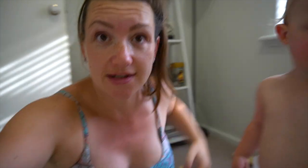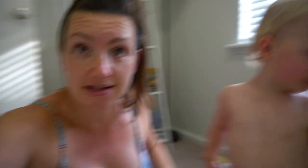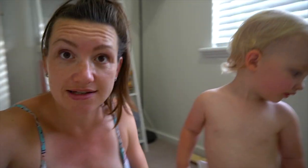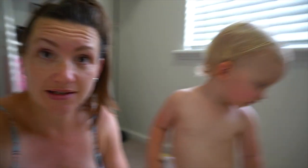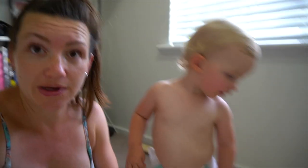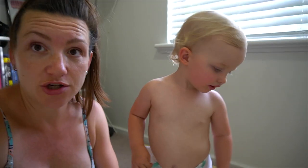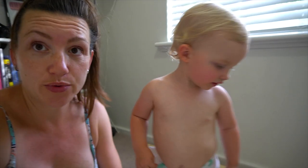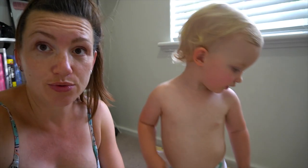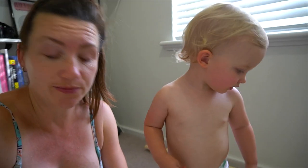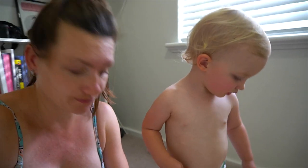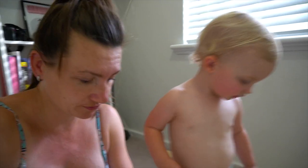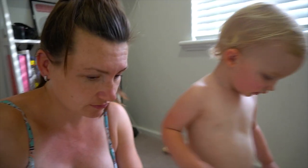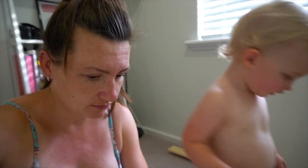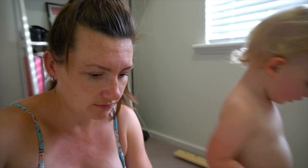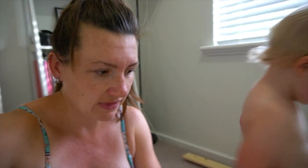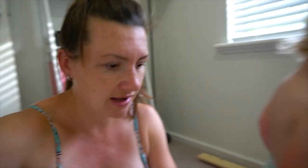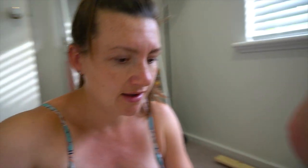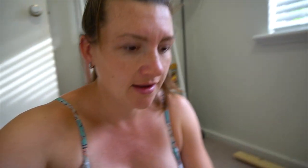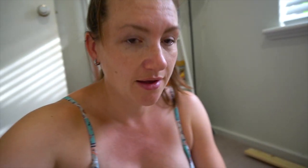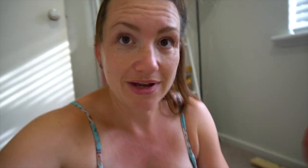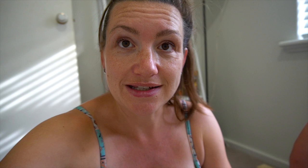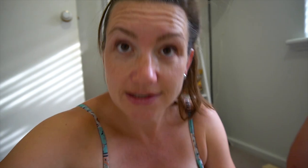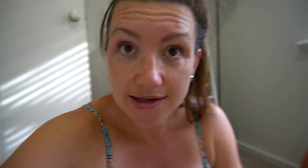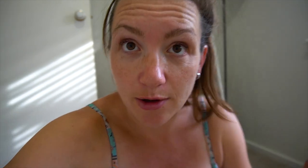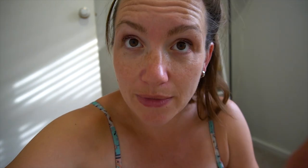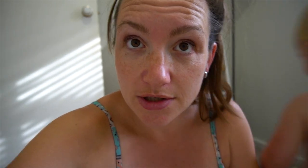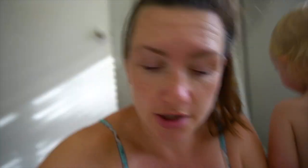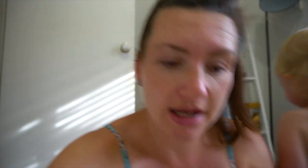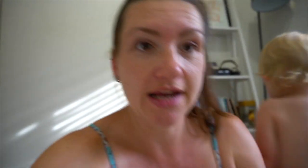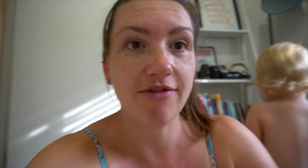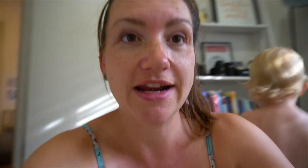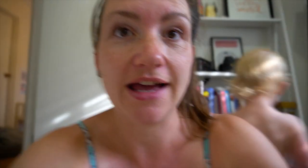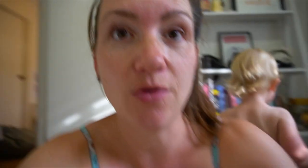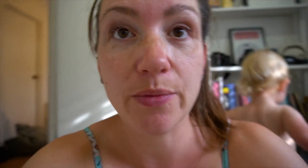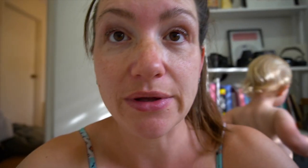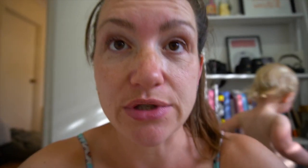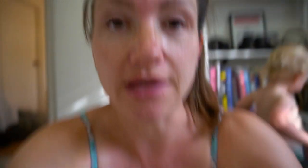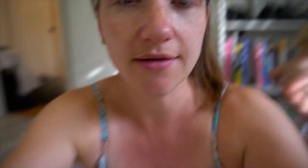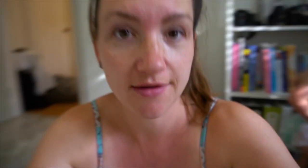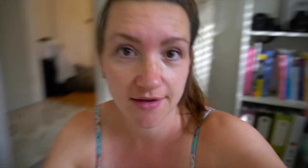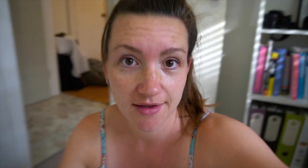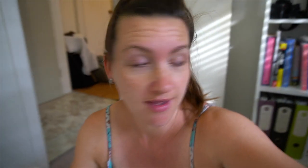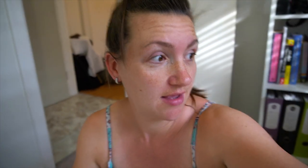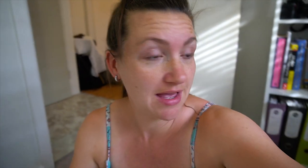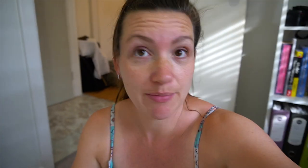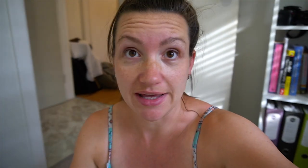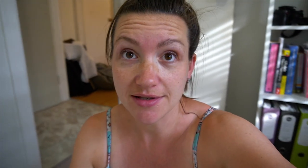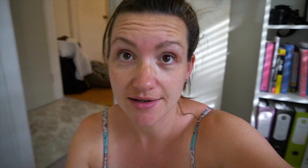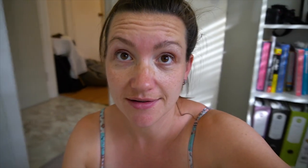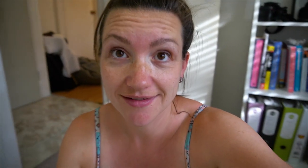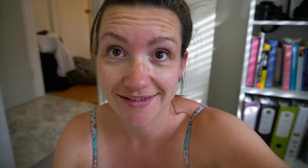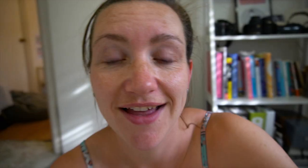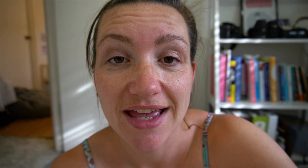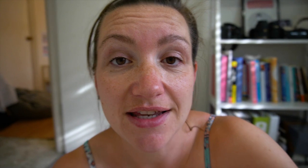sat outside in Izzy's little plunge pool. But it didn't help much. And right now we're building a